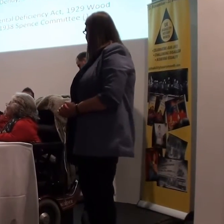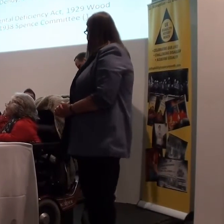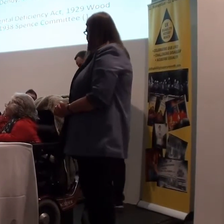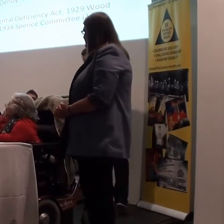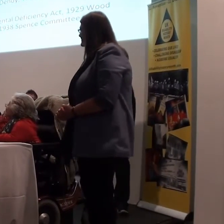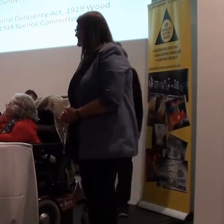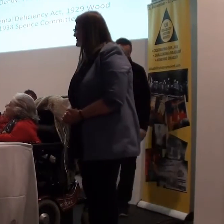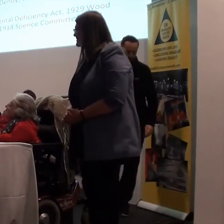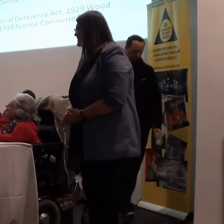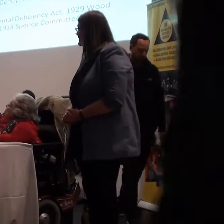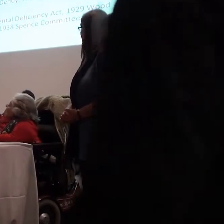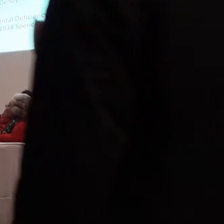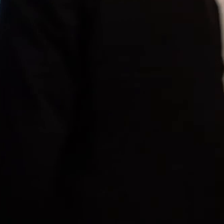Well, I'm booking a wheelchair.